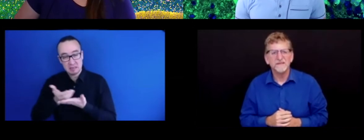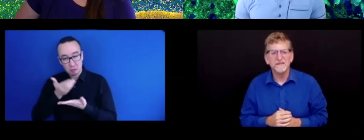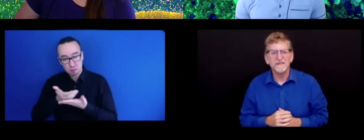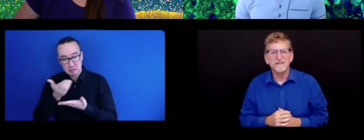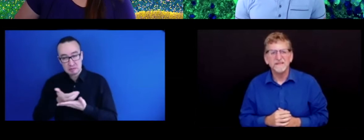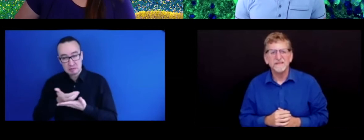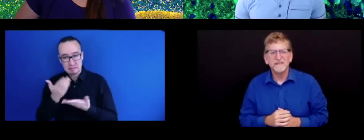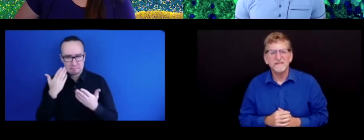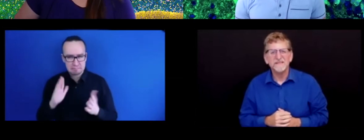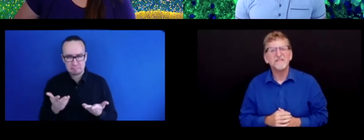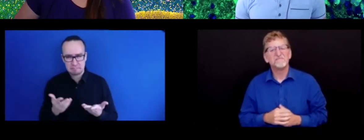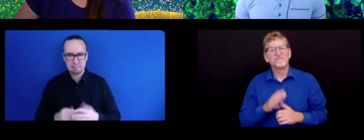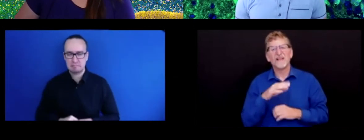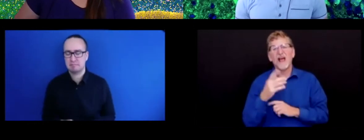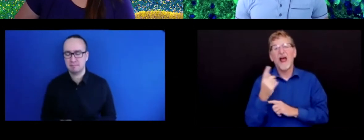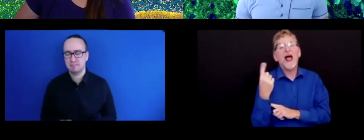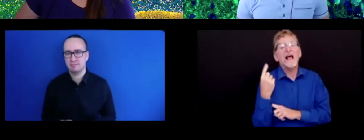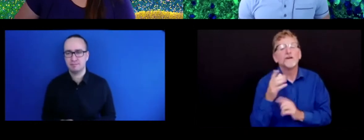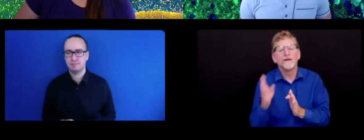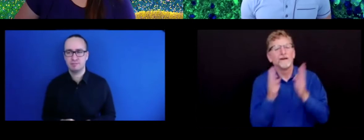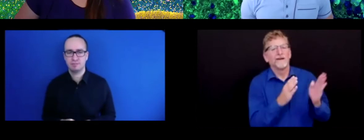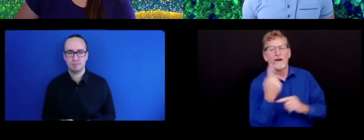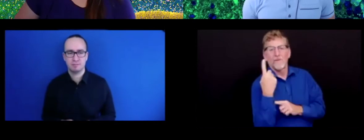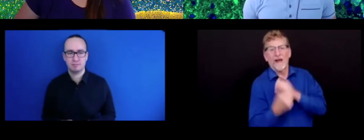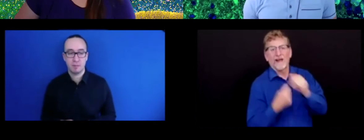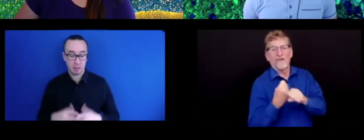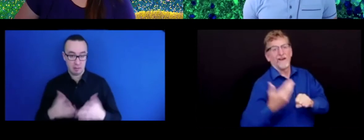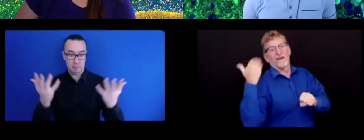been a bowl of cereal, not sure. How about a year ago?